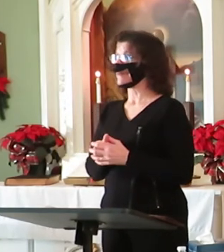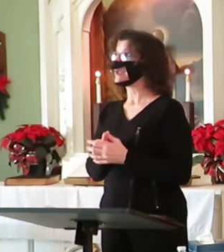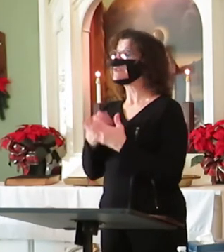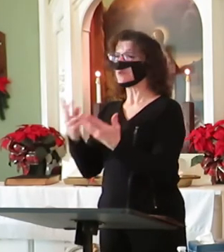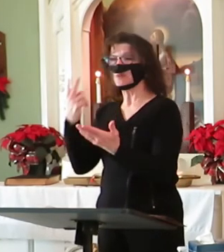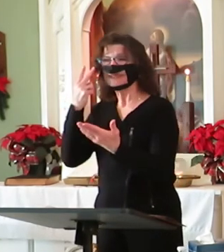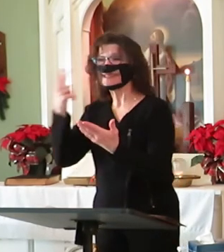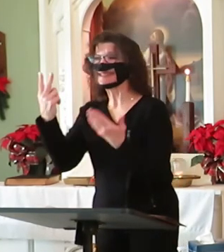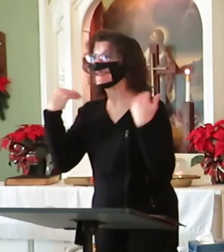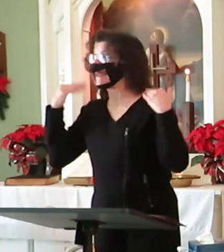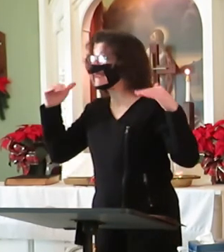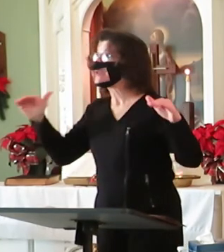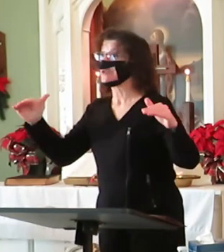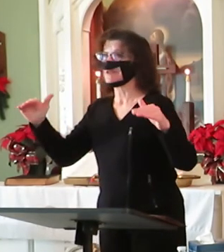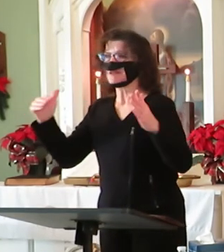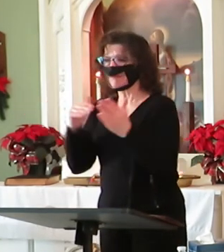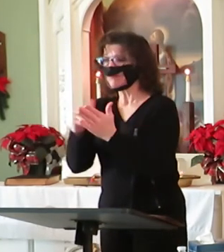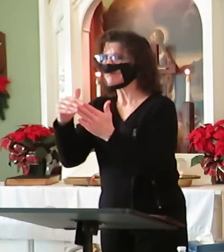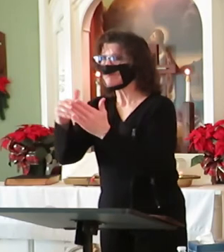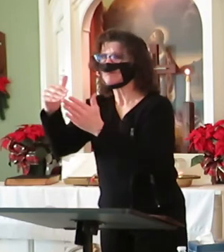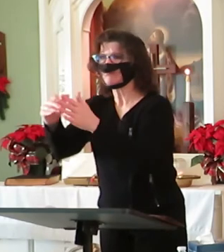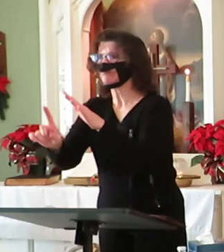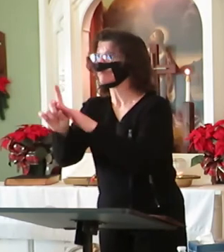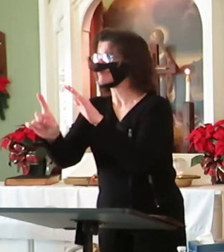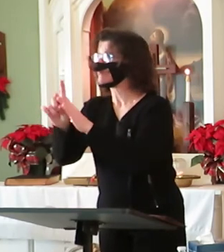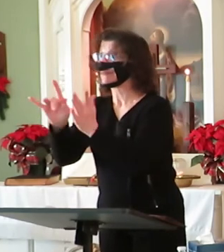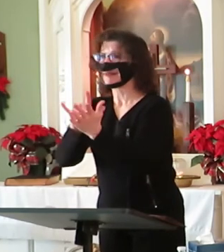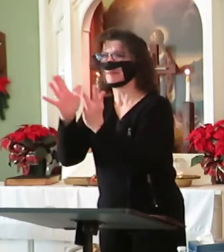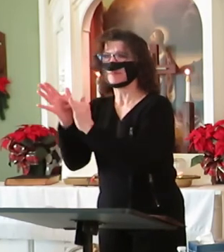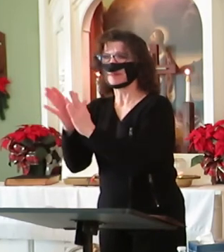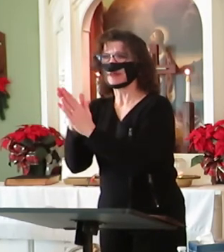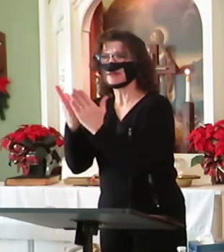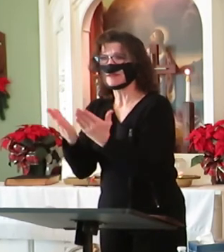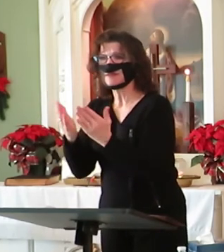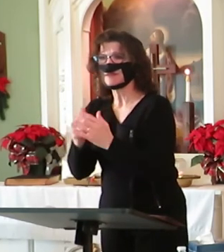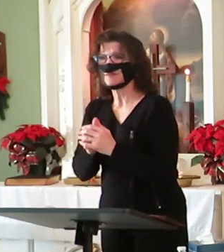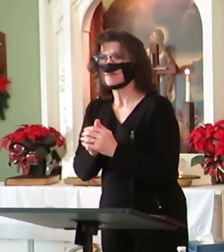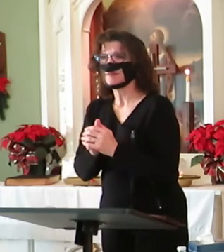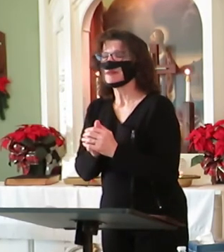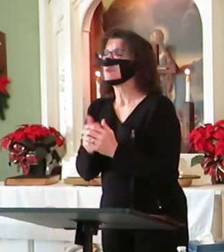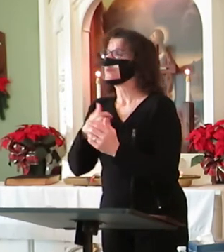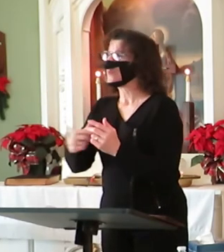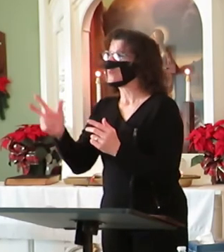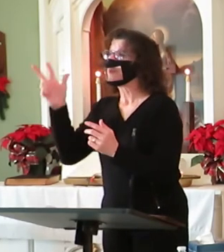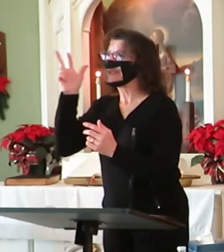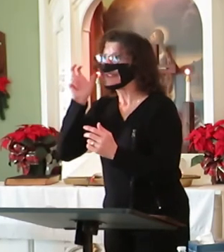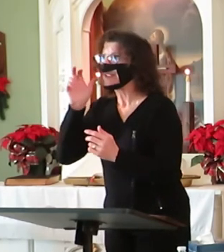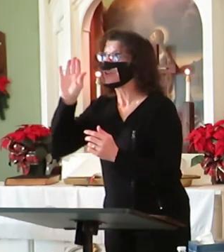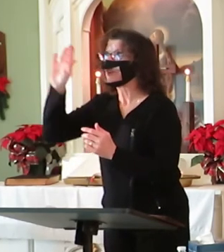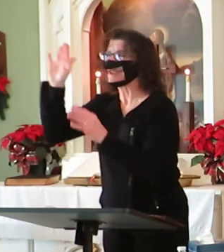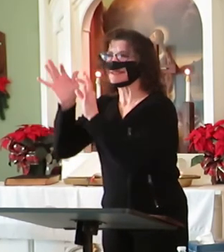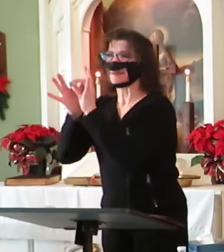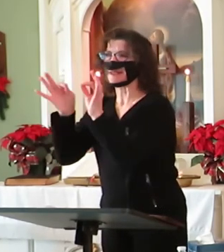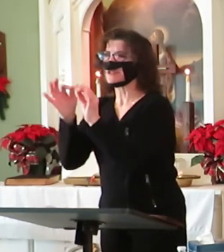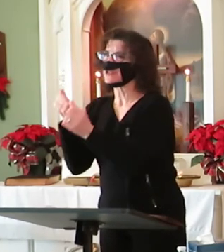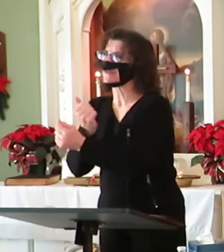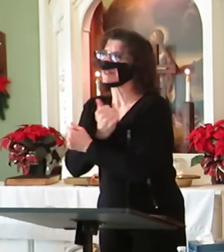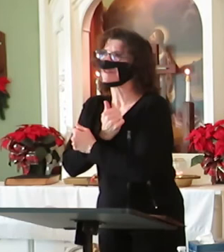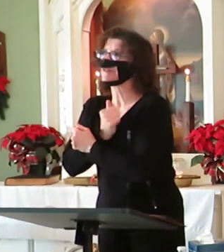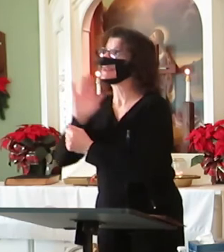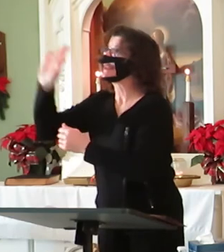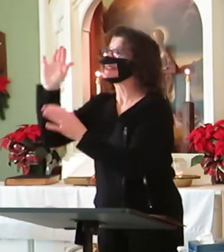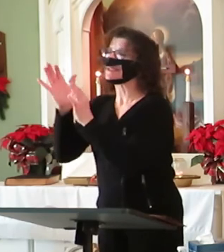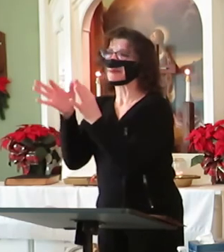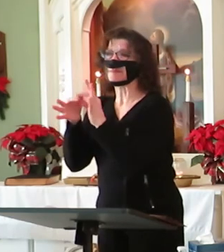his angels, to deliver his eternal message of love and of joy. Each time we are told to not be